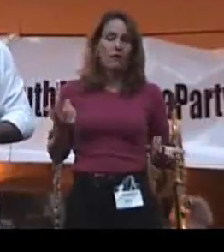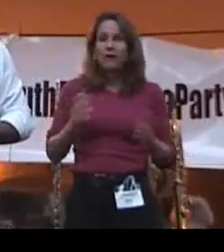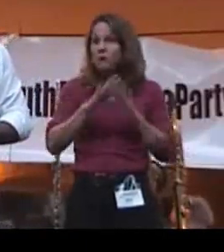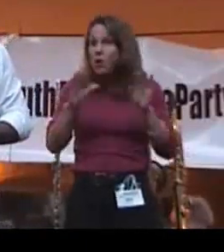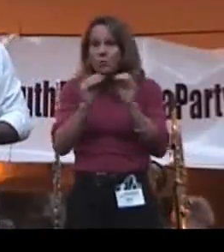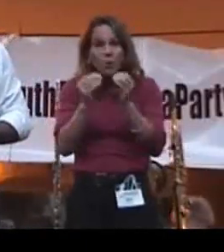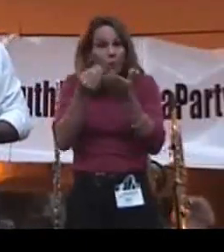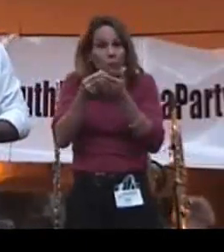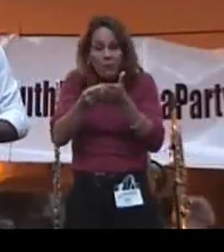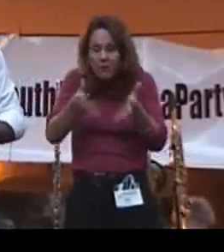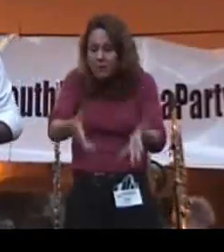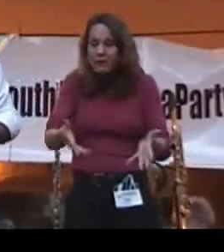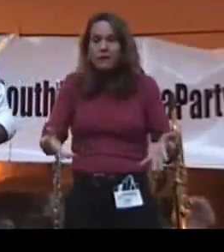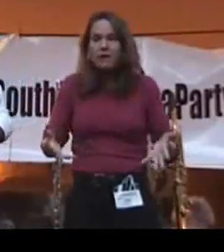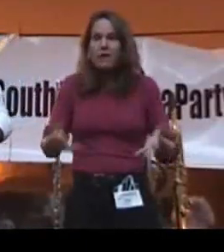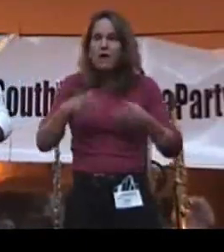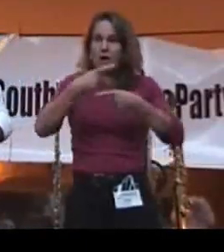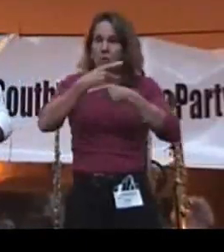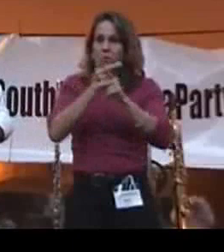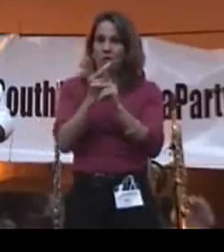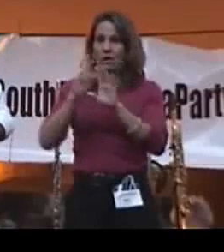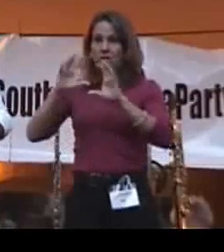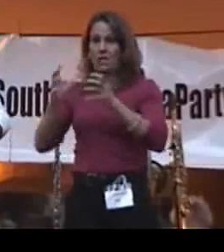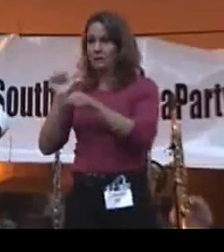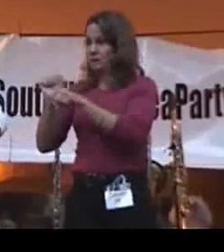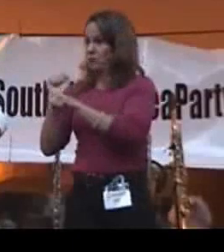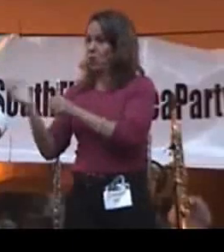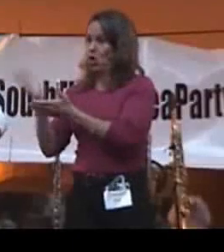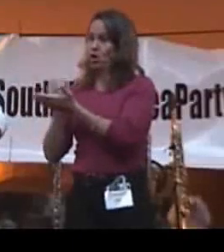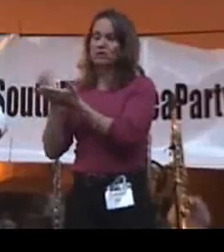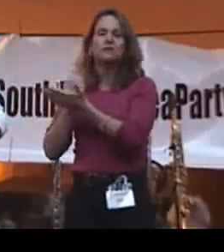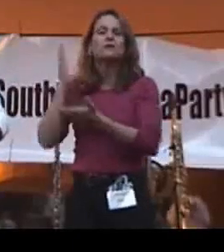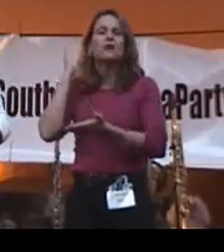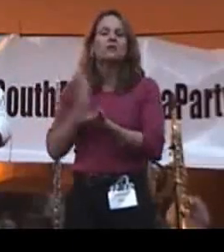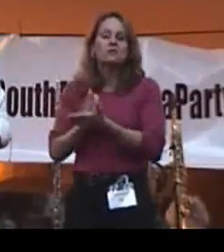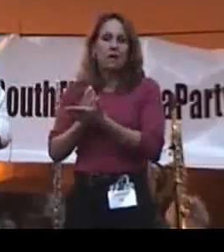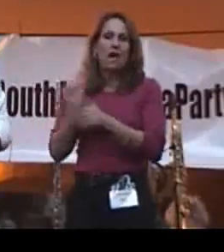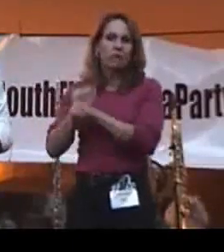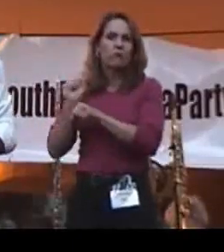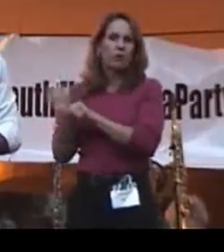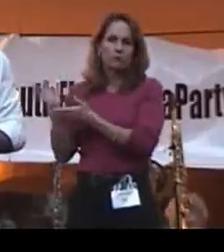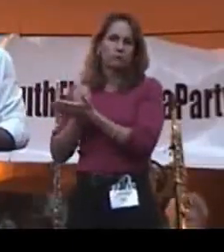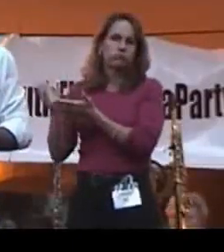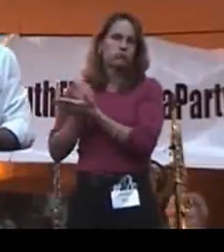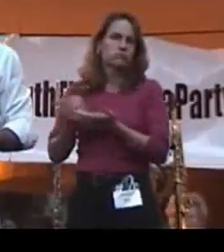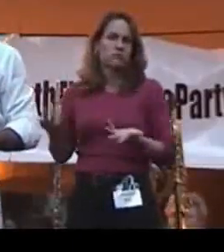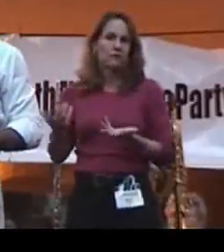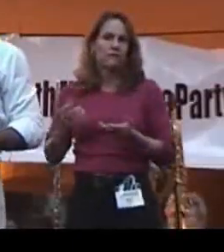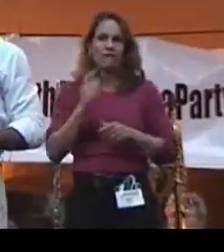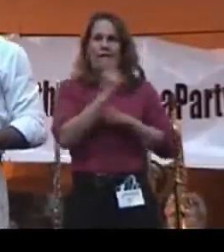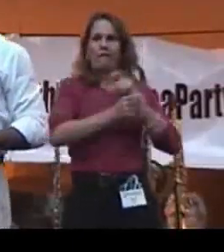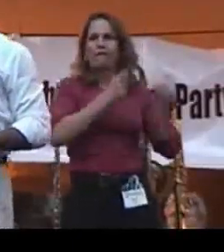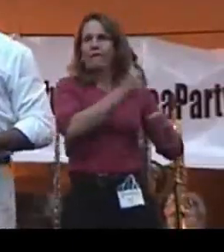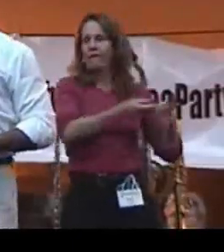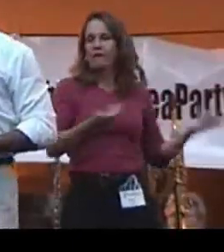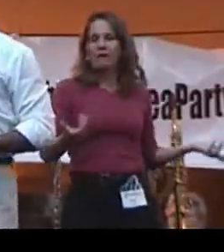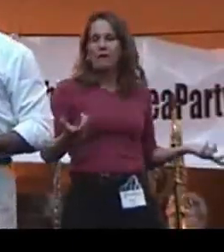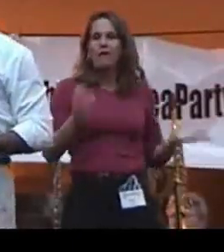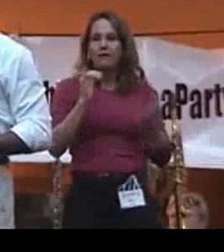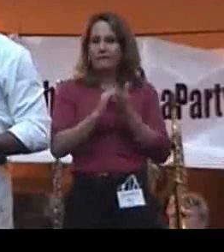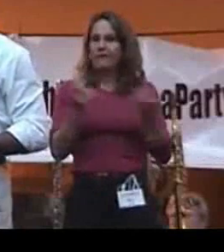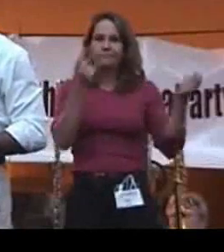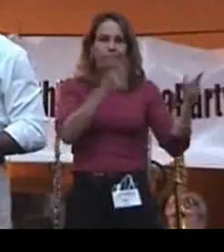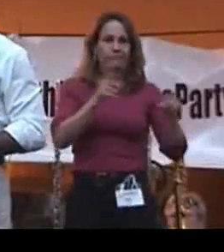more money, and the production class stops producing. And that has been the paradigm all